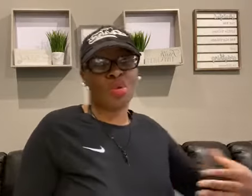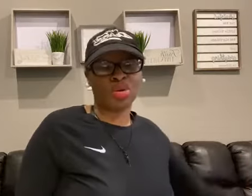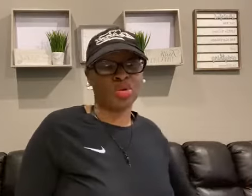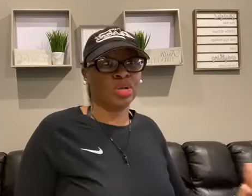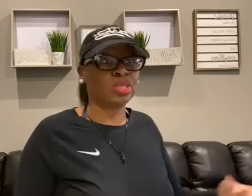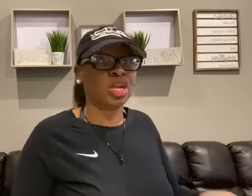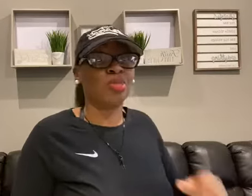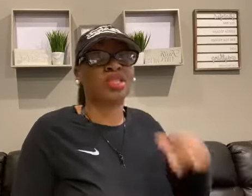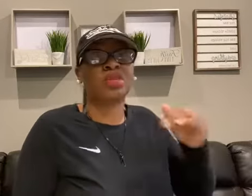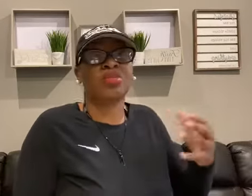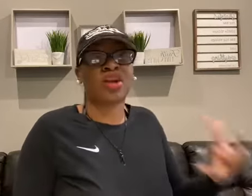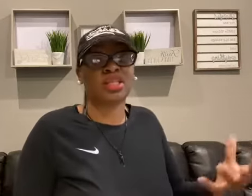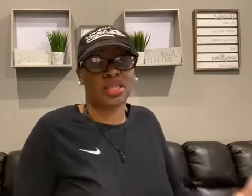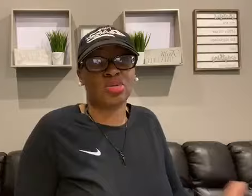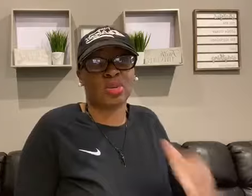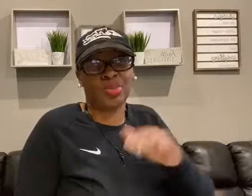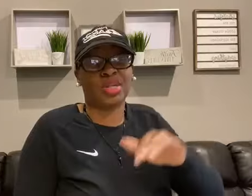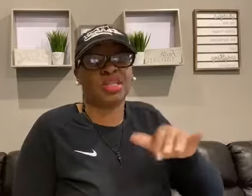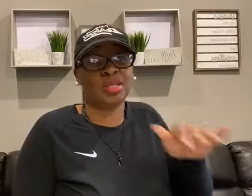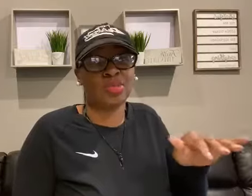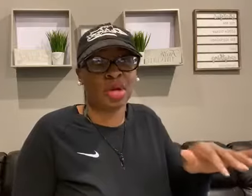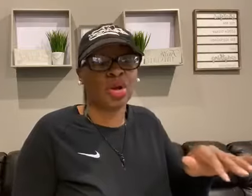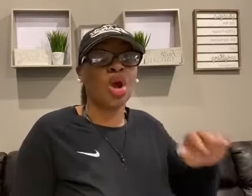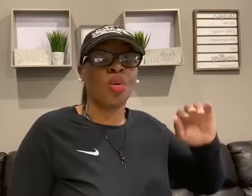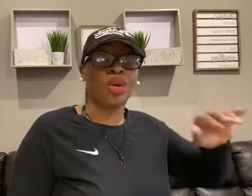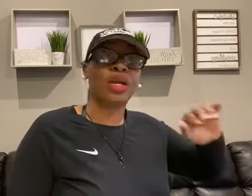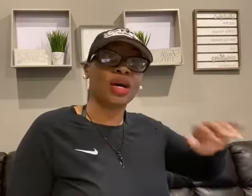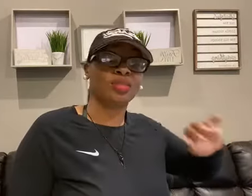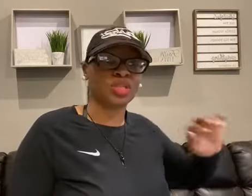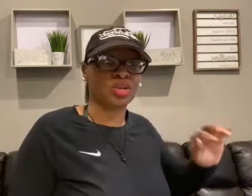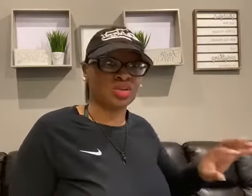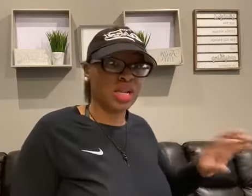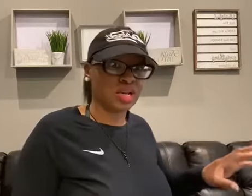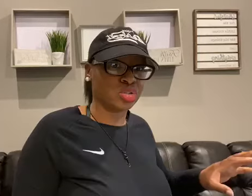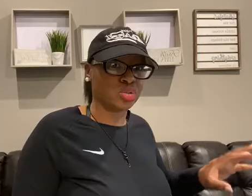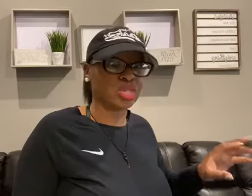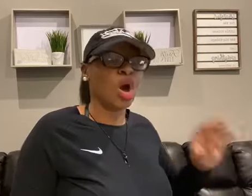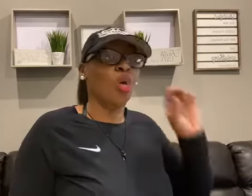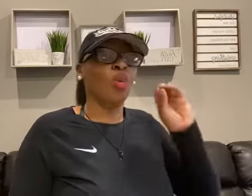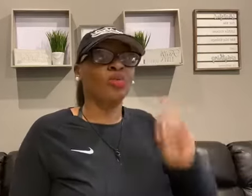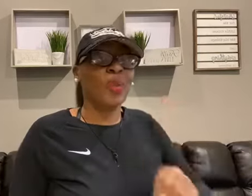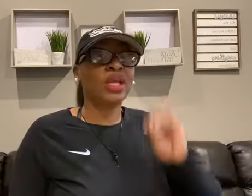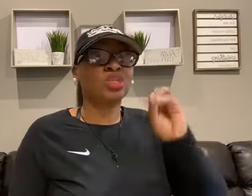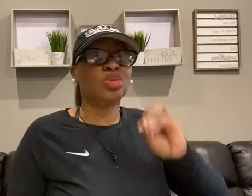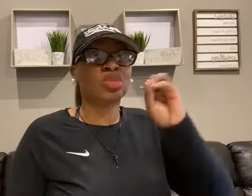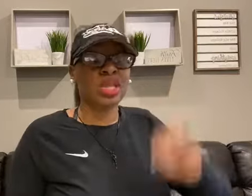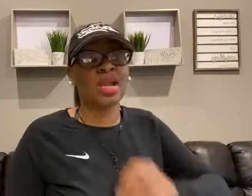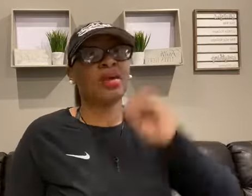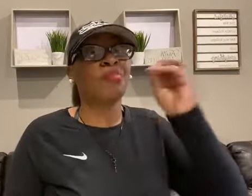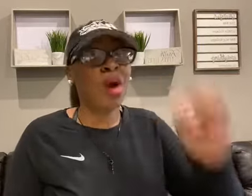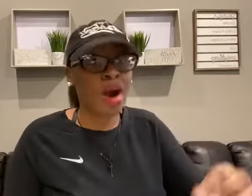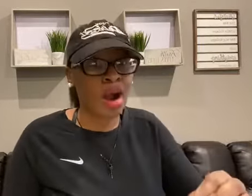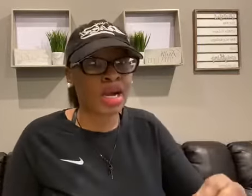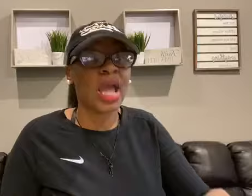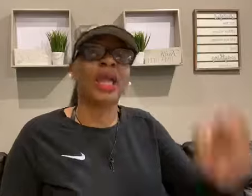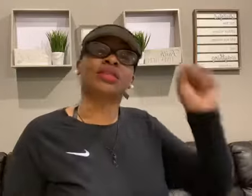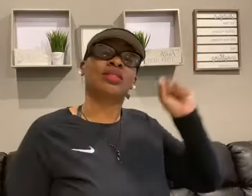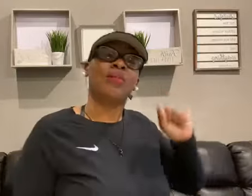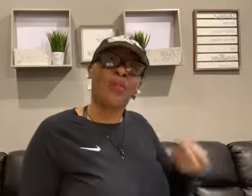you've worked on your skill, but some of our skills are pretty similar when it comes to certain industries. What makes you stand apart is the